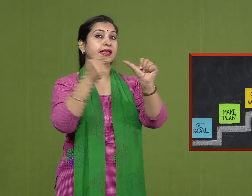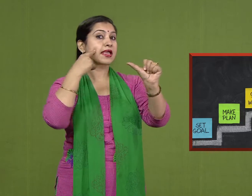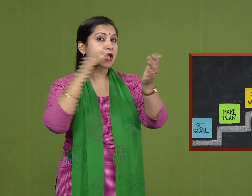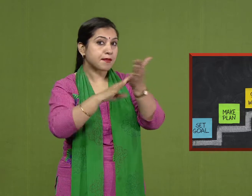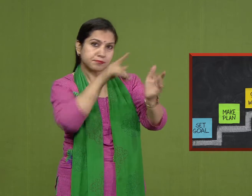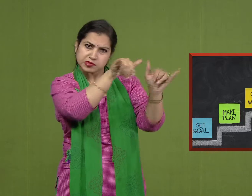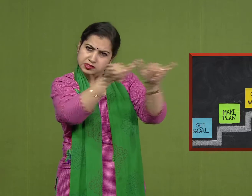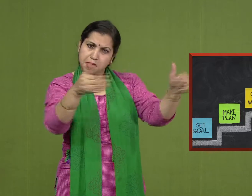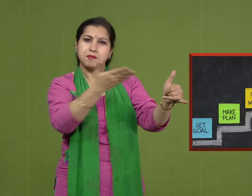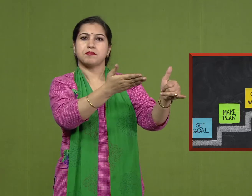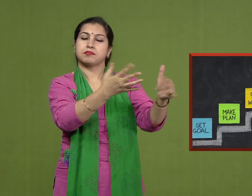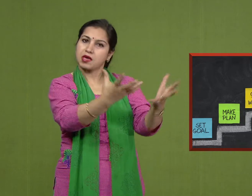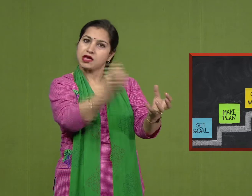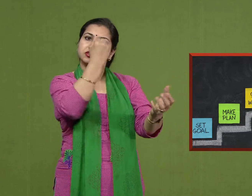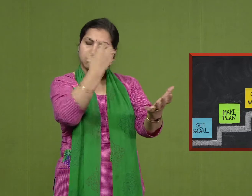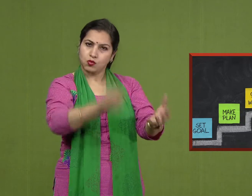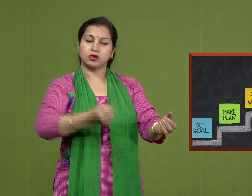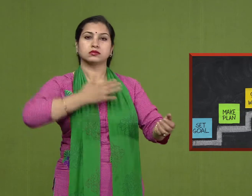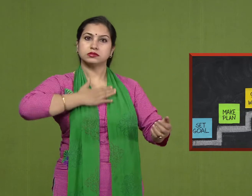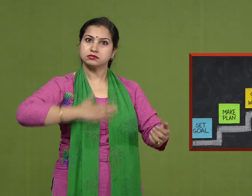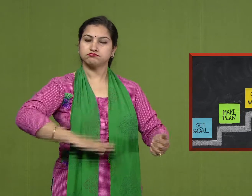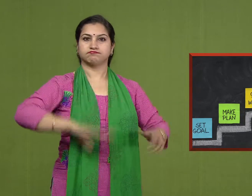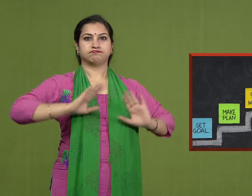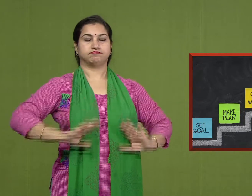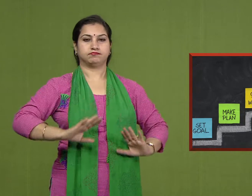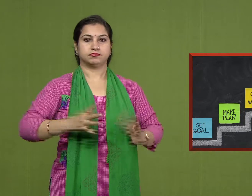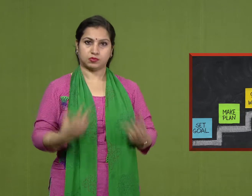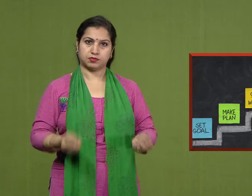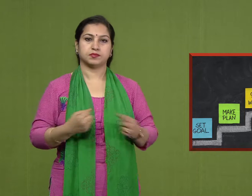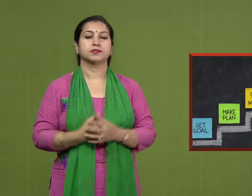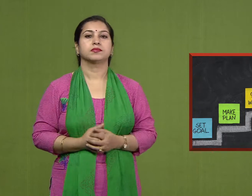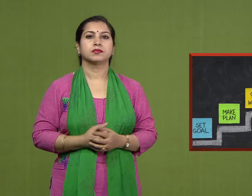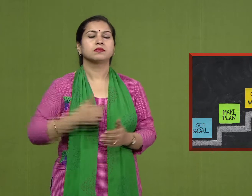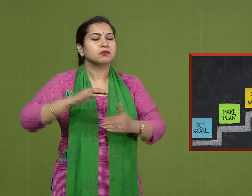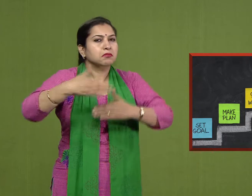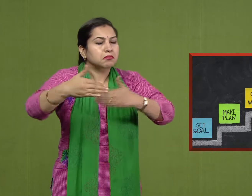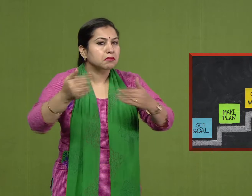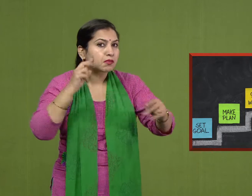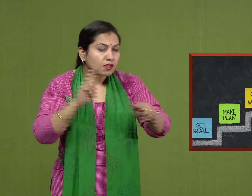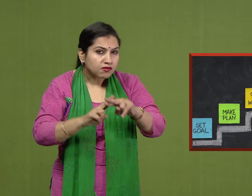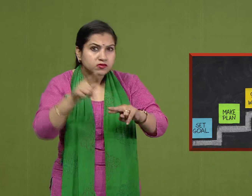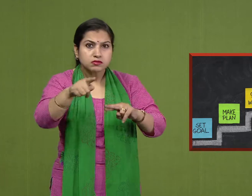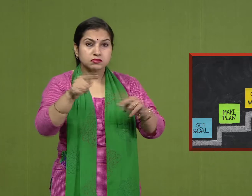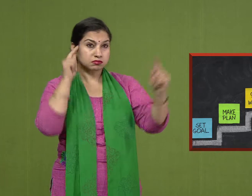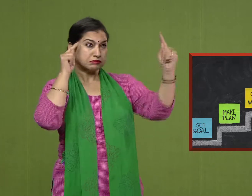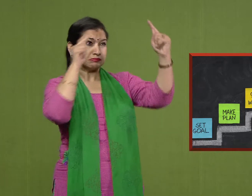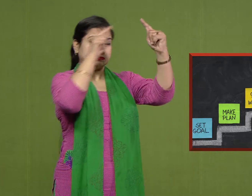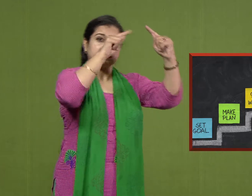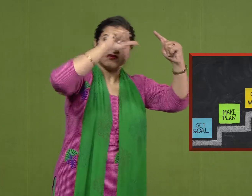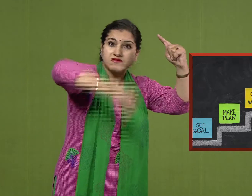that we want to achieve to satisfy our needs. What will happen if you are not able to achieve your